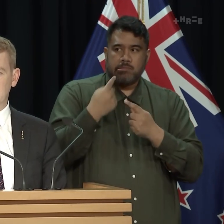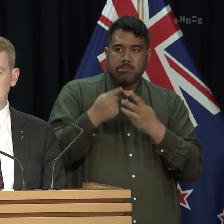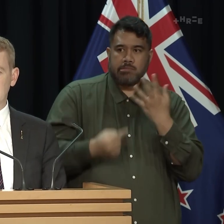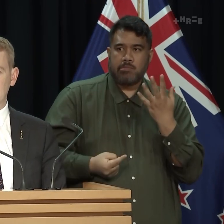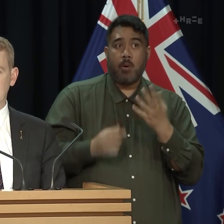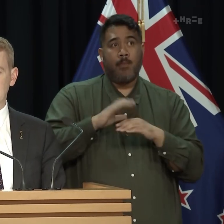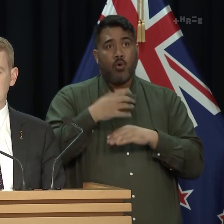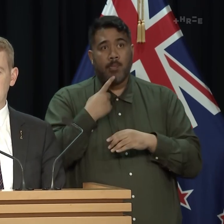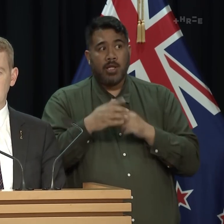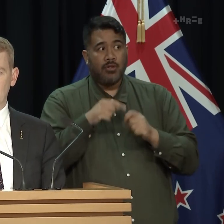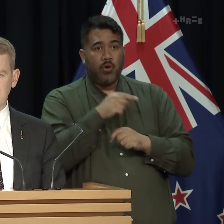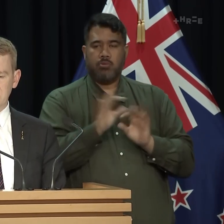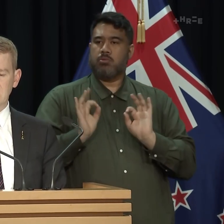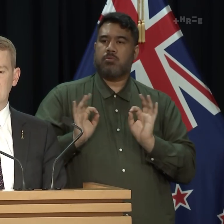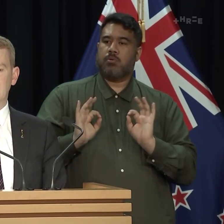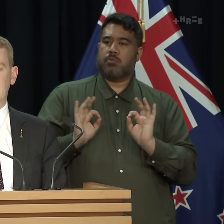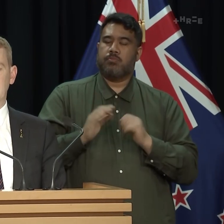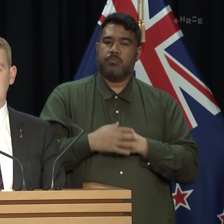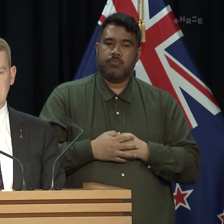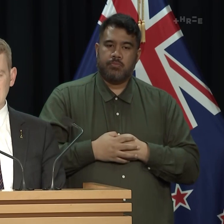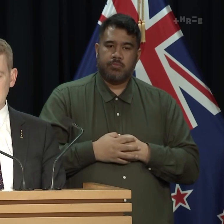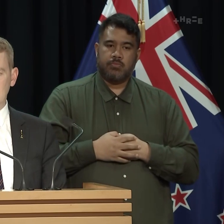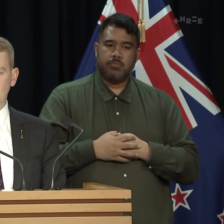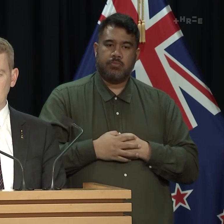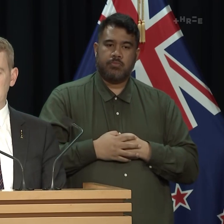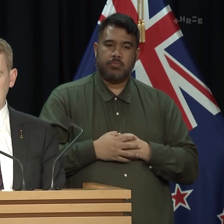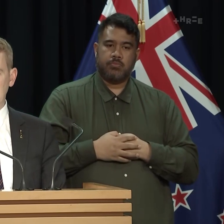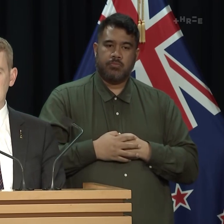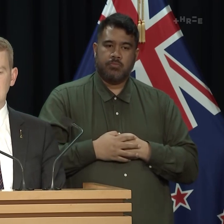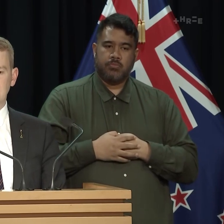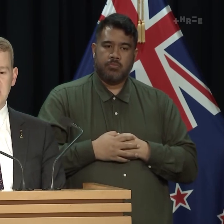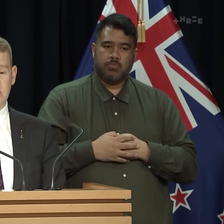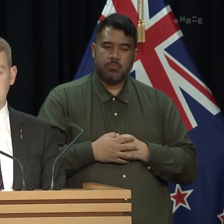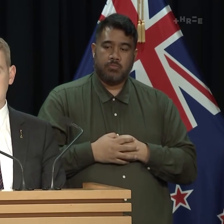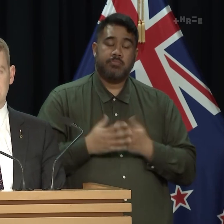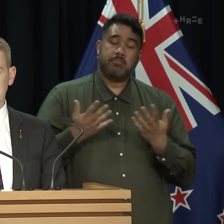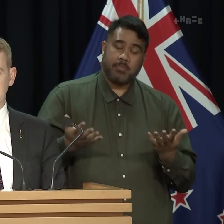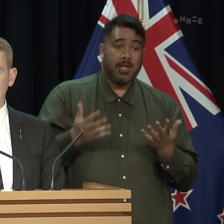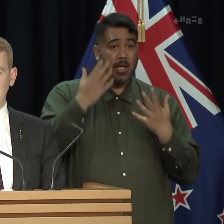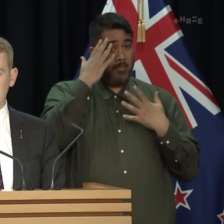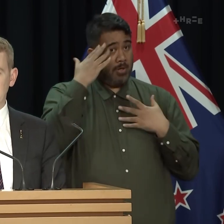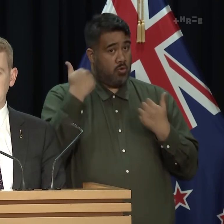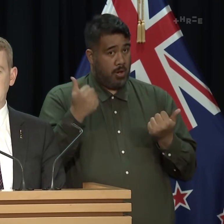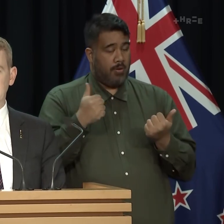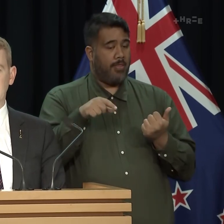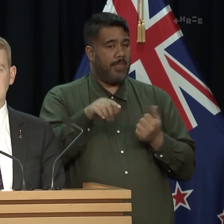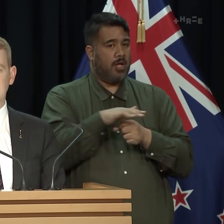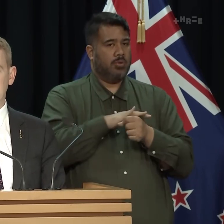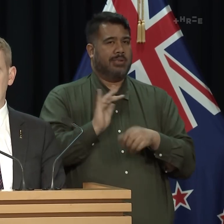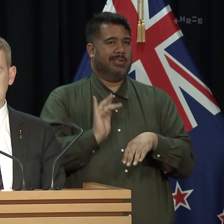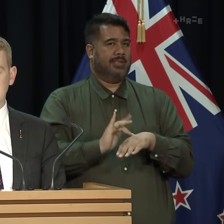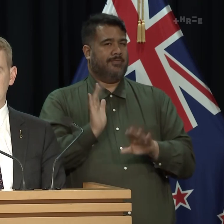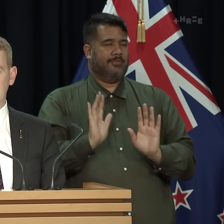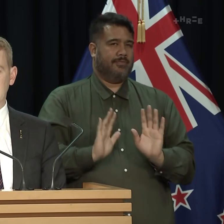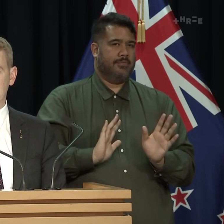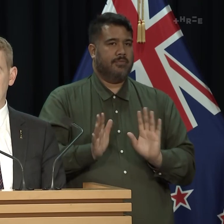complaints for me to do anything further with. Having said all of that, mental health is a very difficult area. And I think the